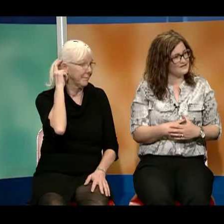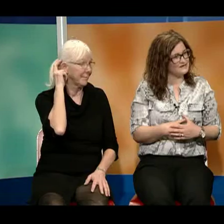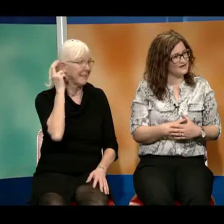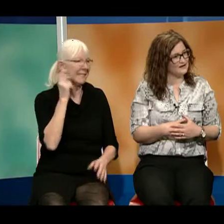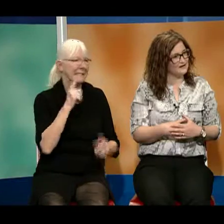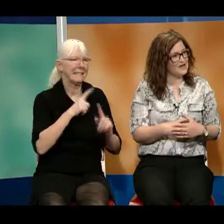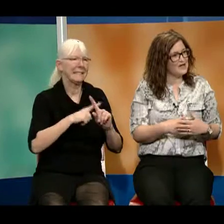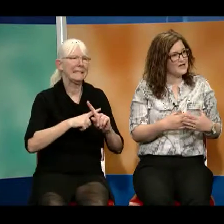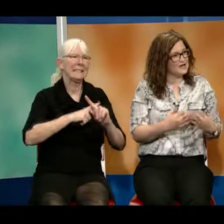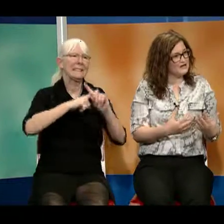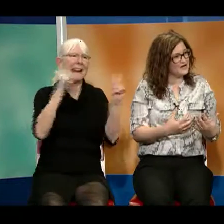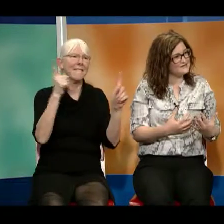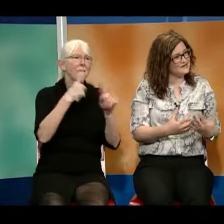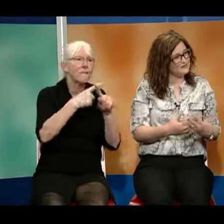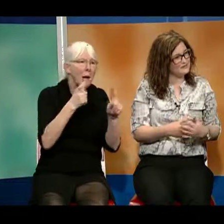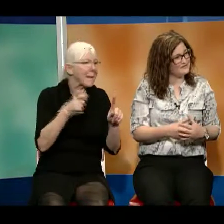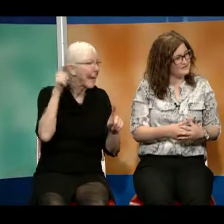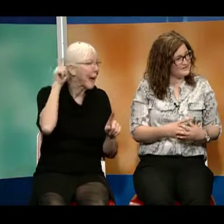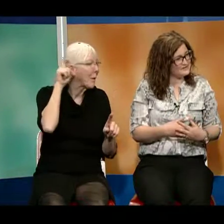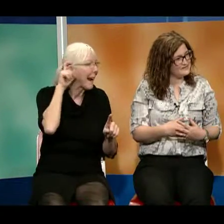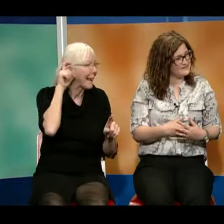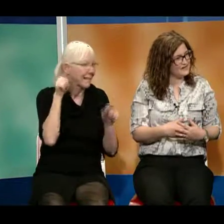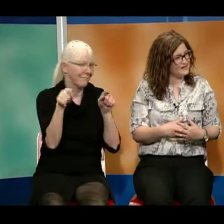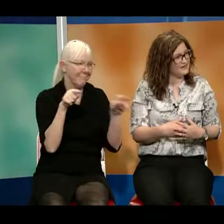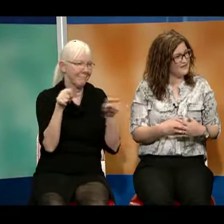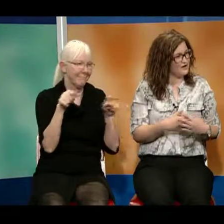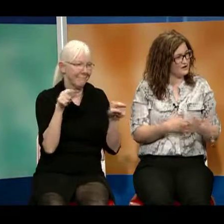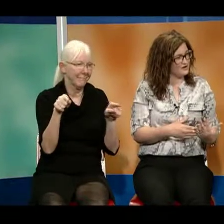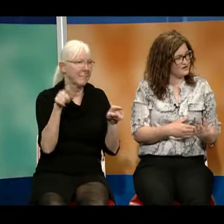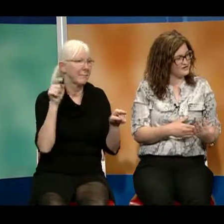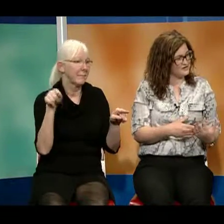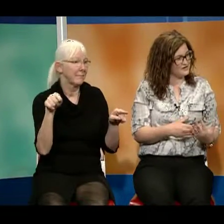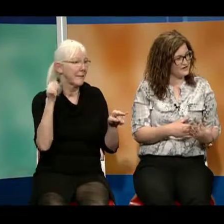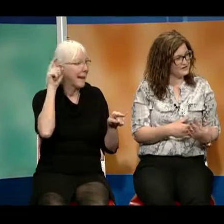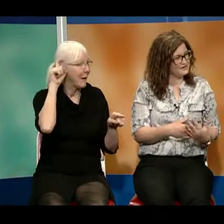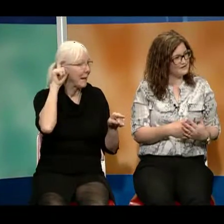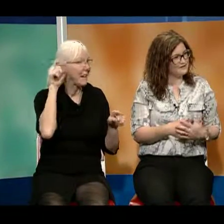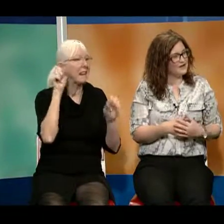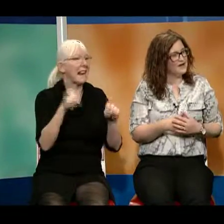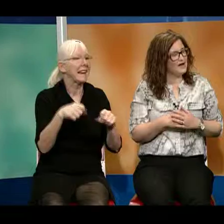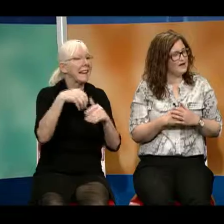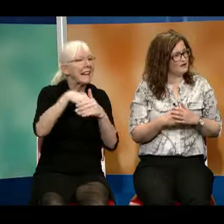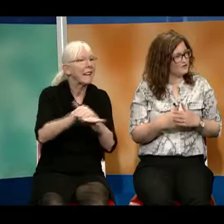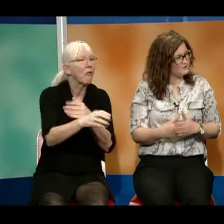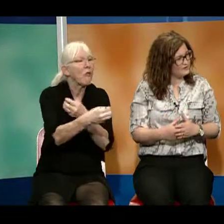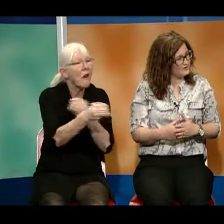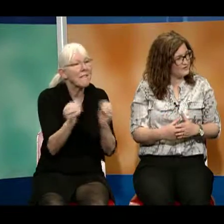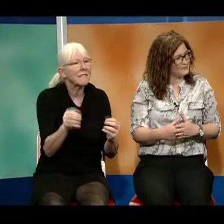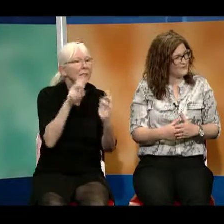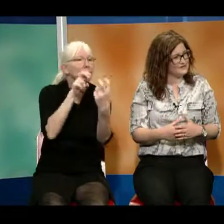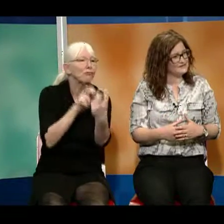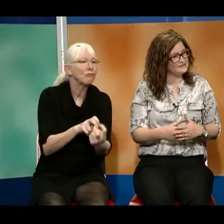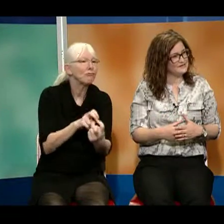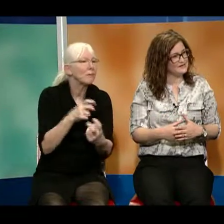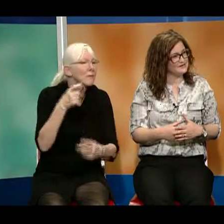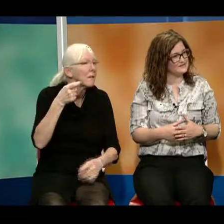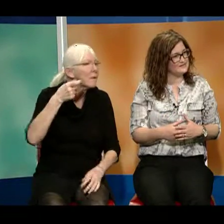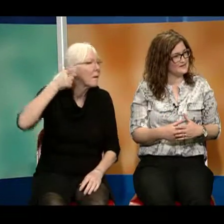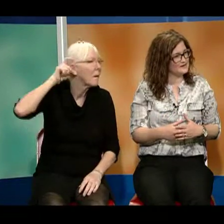hearing aids can be fit in the audiology clinic. And a cochlear implant is a